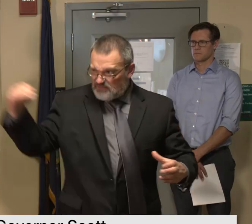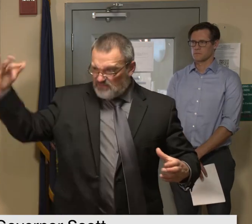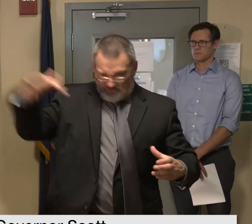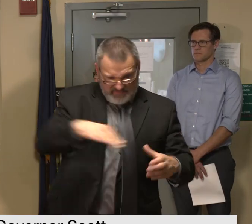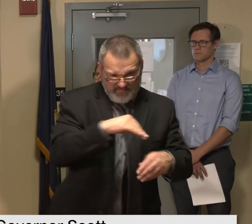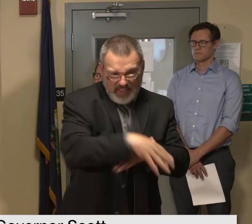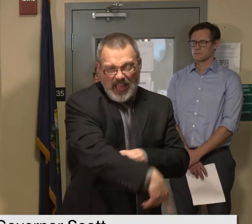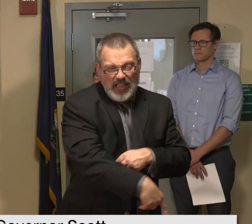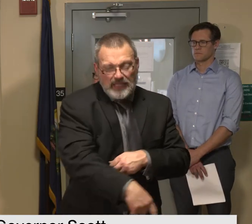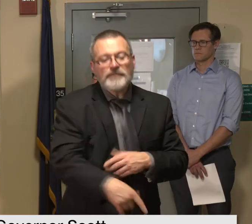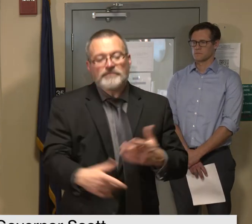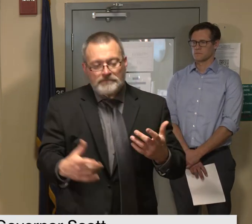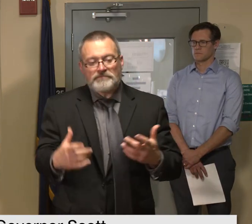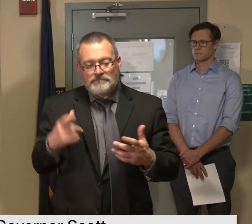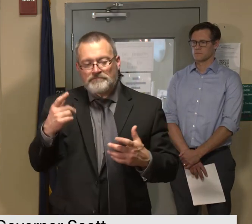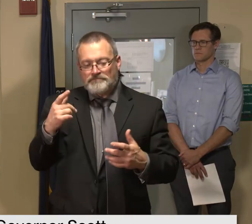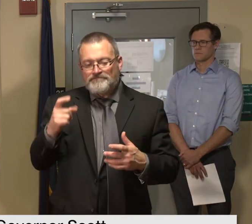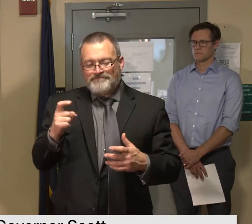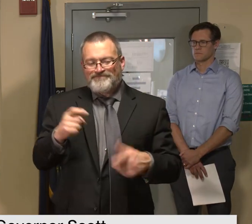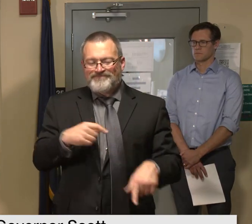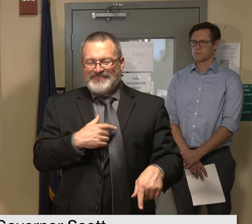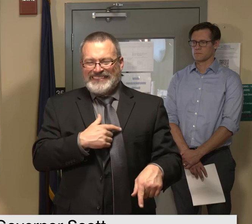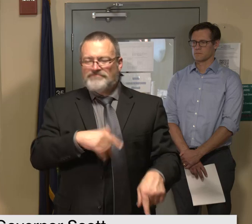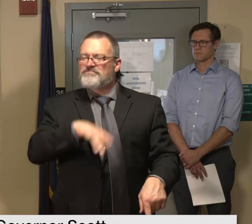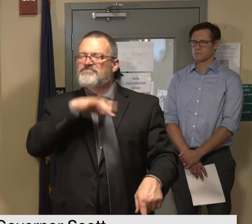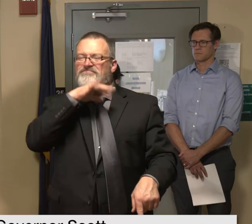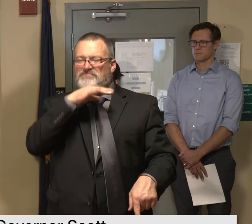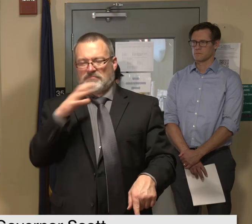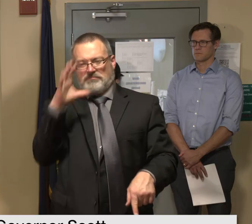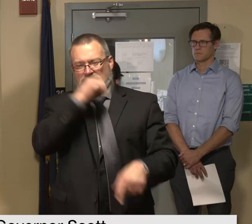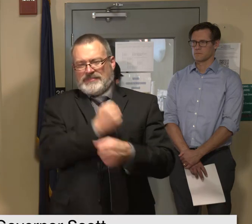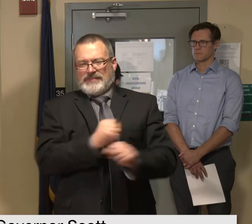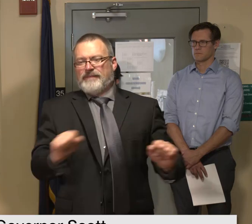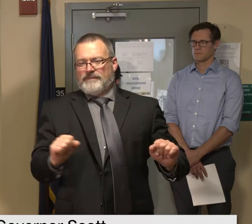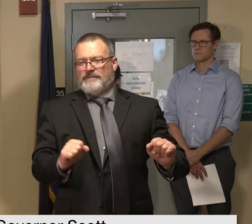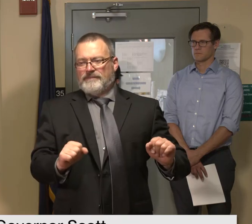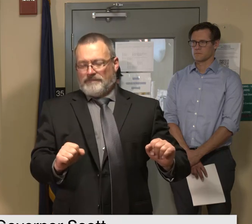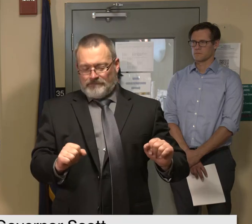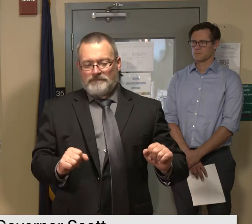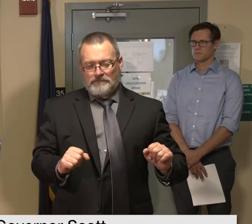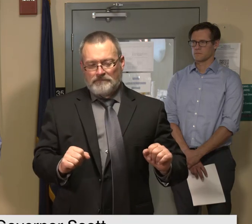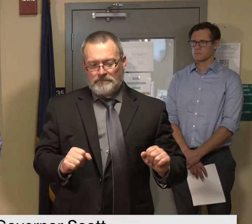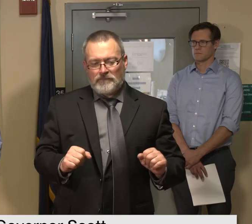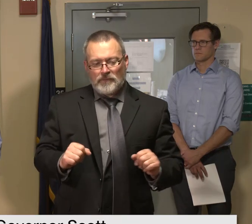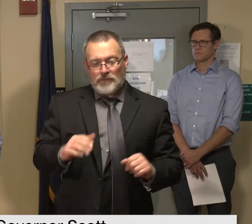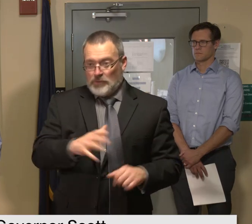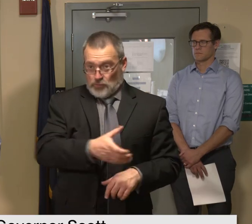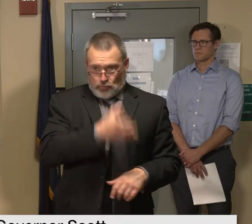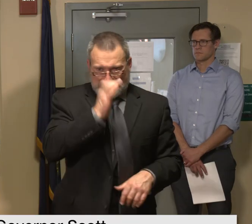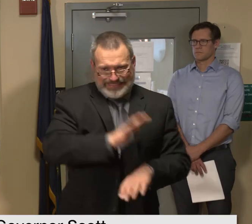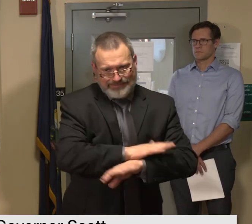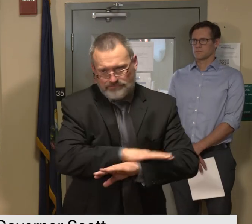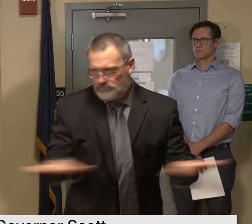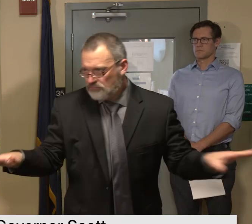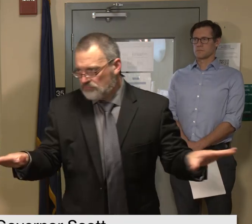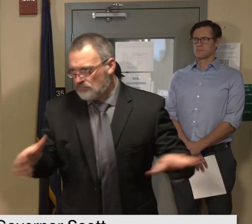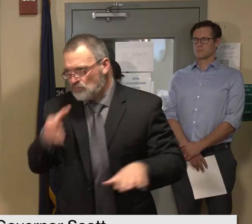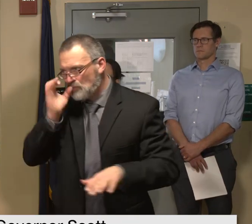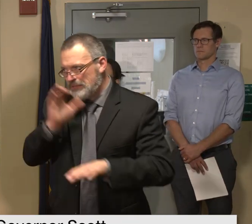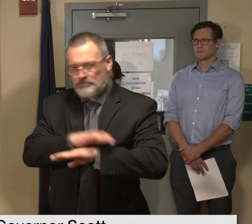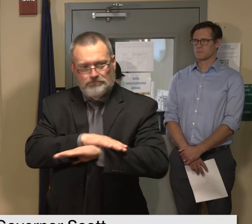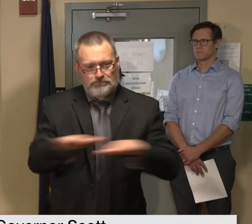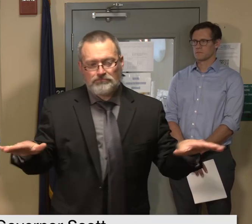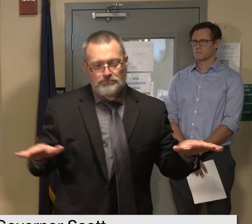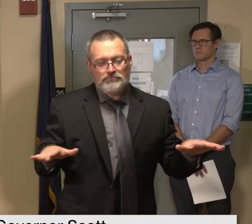your water or use it for